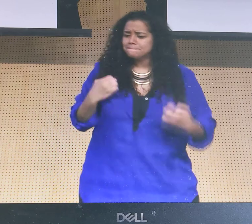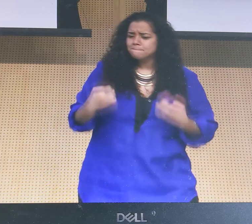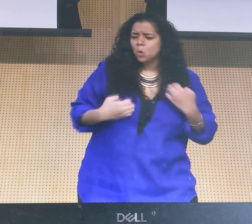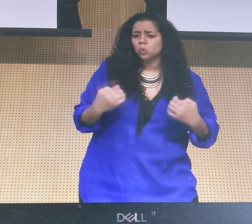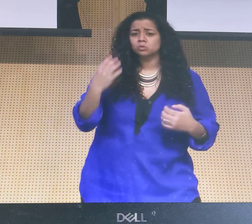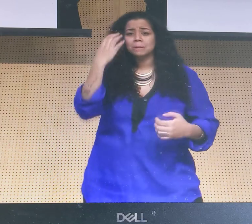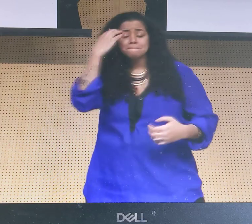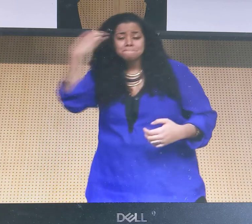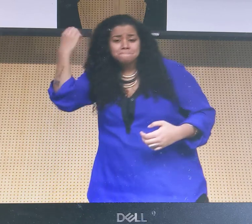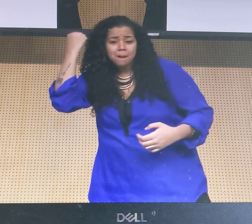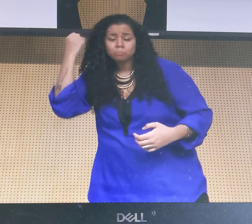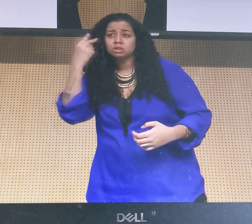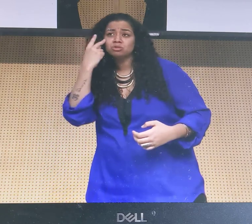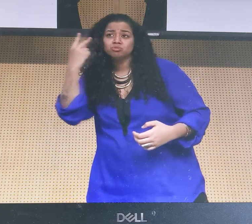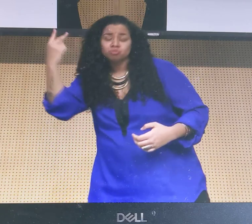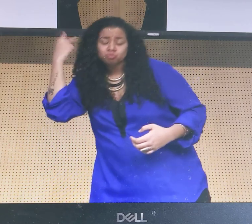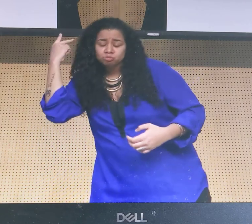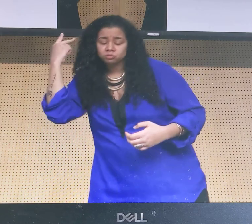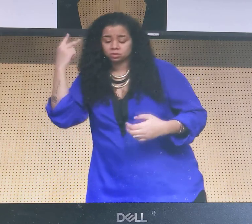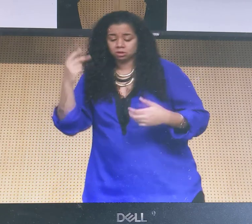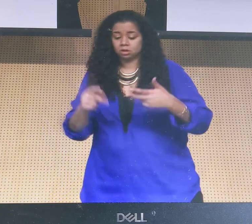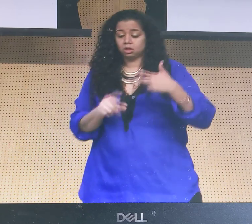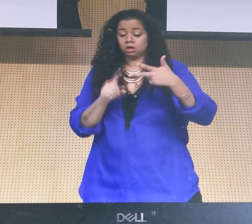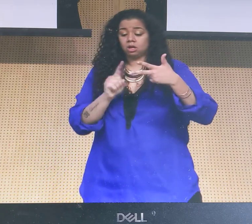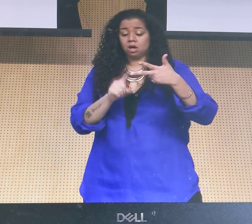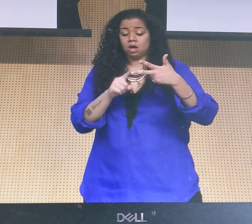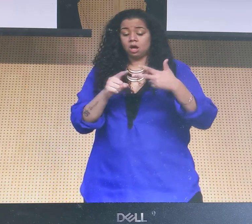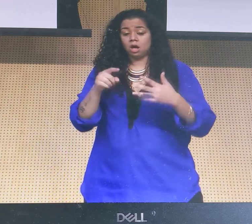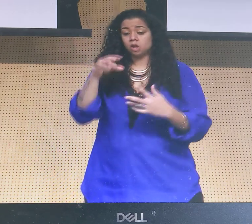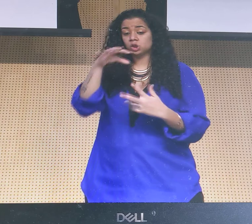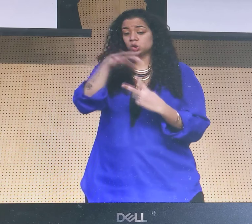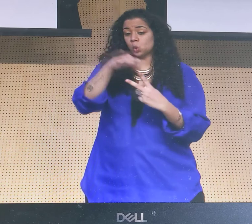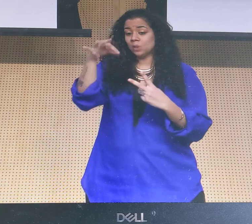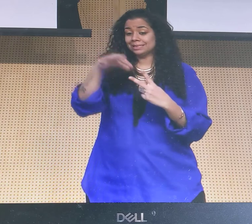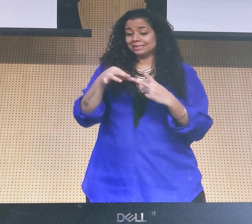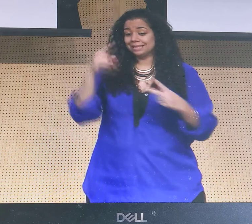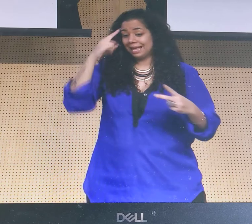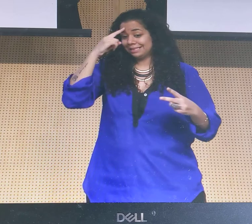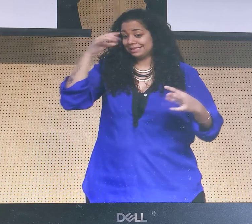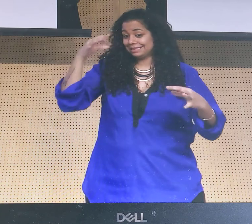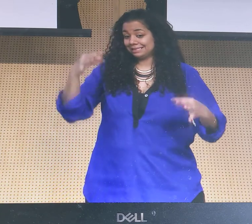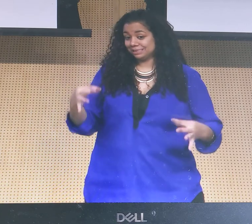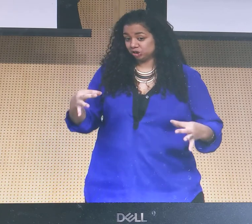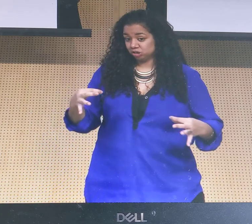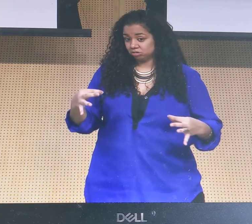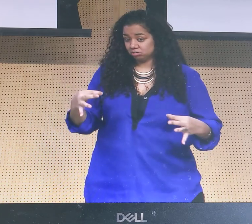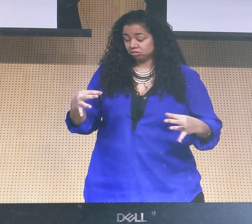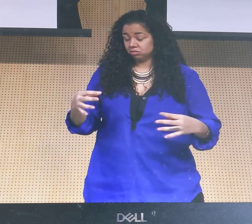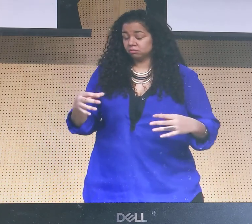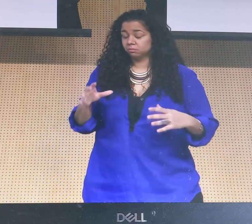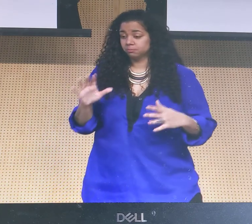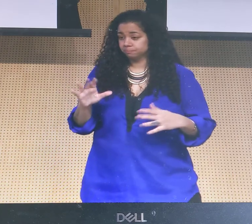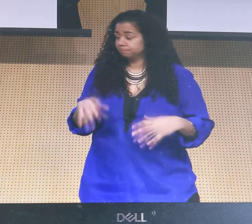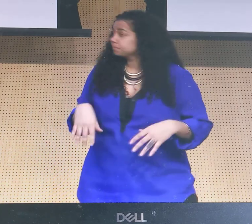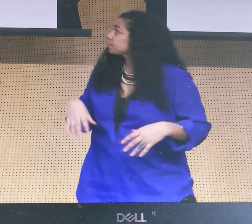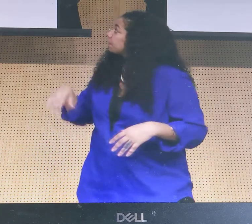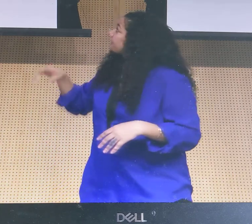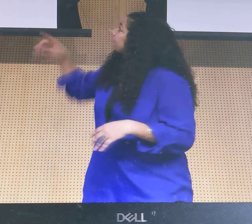attitudes, our emotions, our memories that we reflect on. And then thirdly, we have our choices and our decisions.